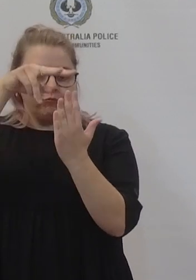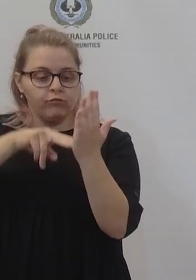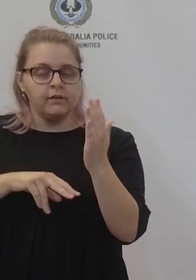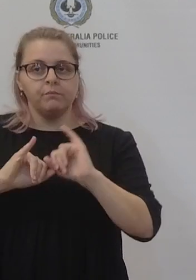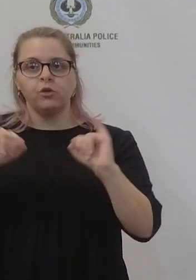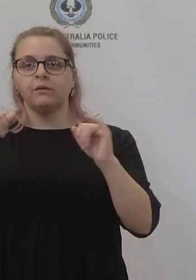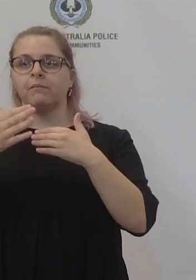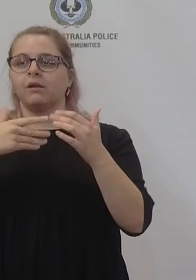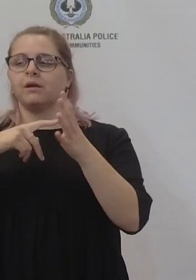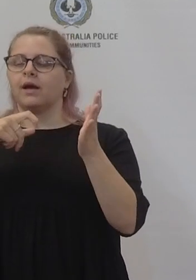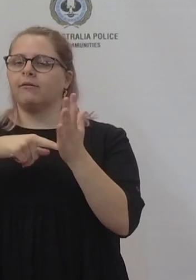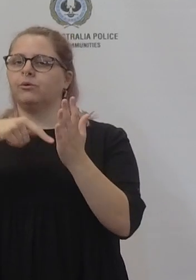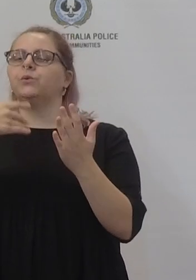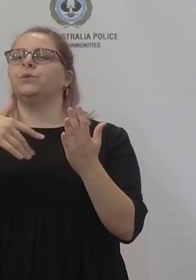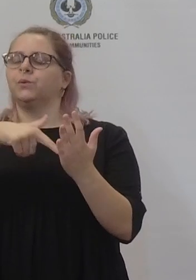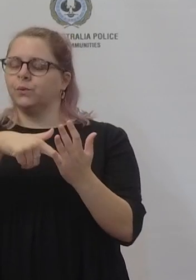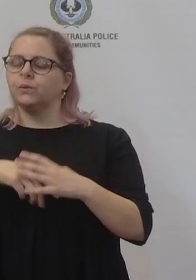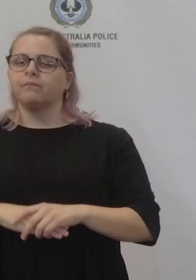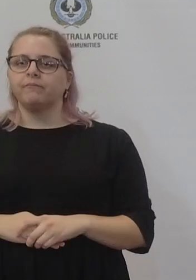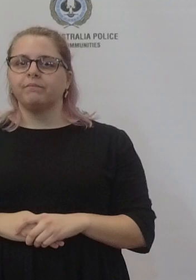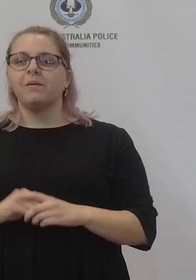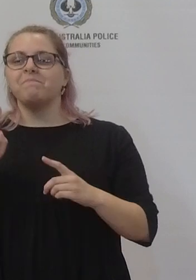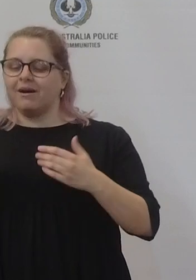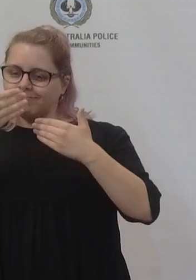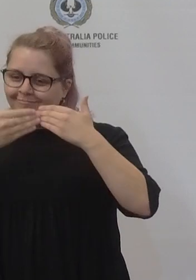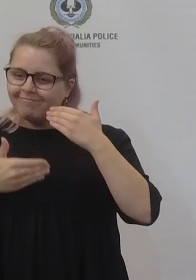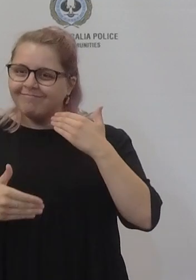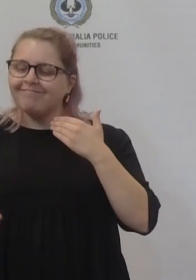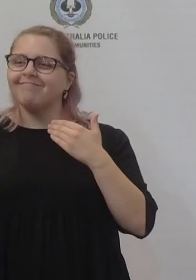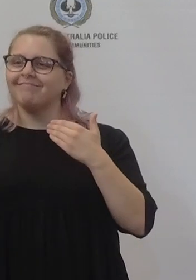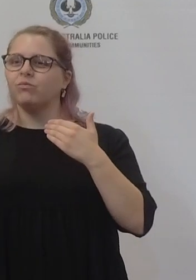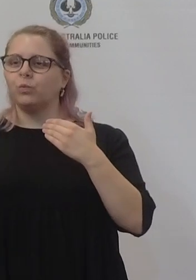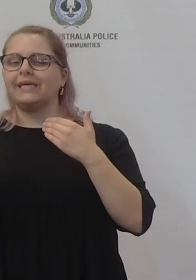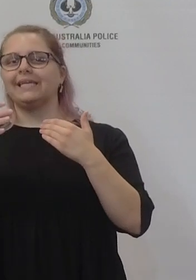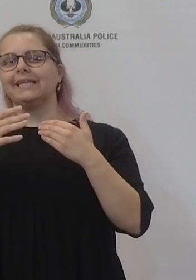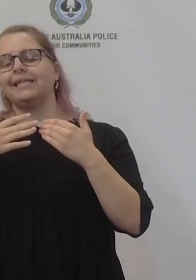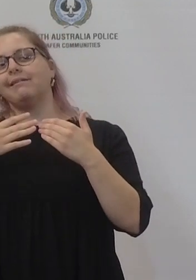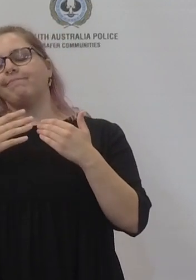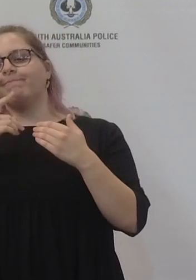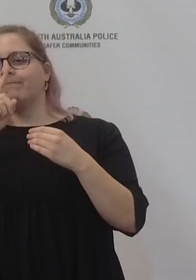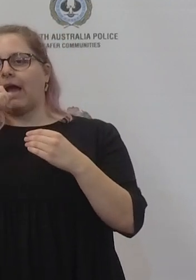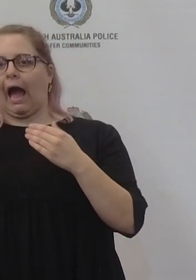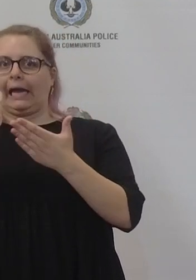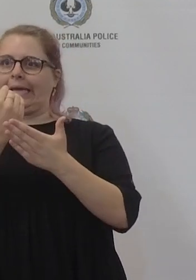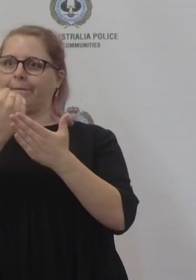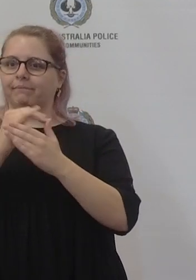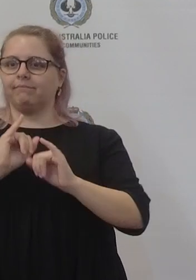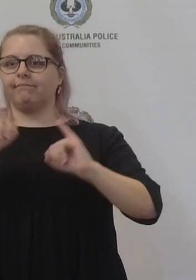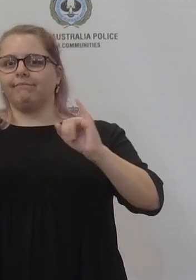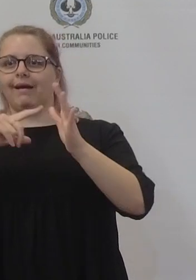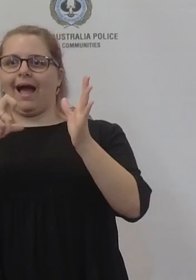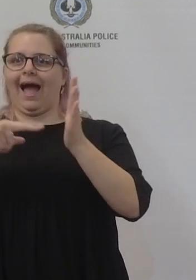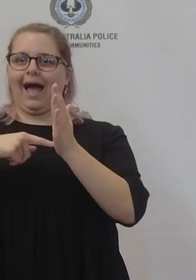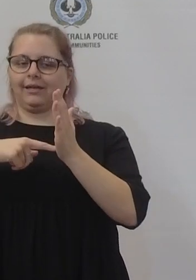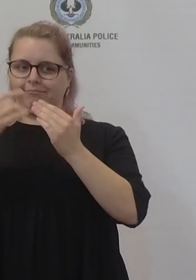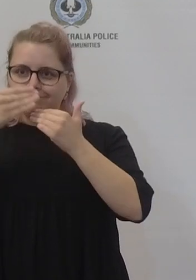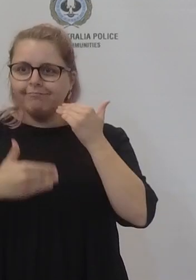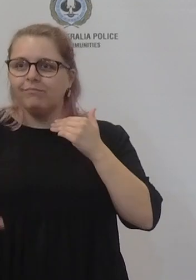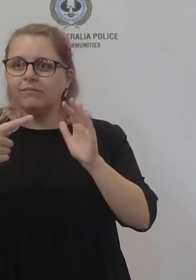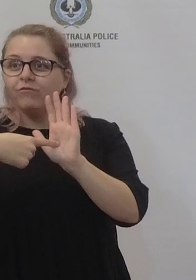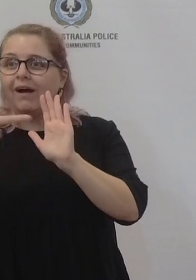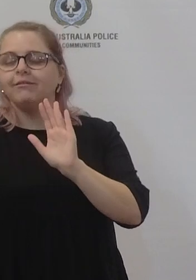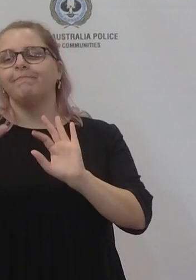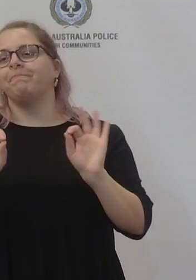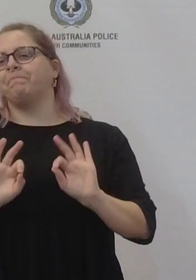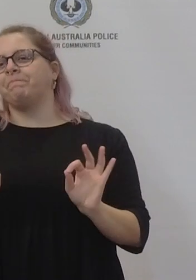forward um we do need to at some point transition away from that as an emergency and of course this emergency management declaration